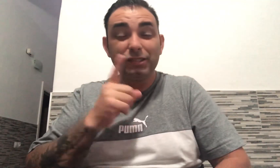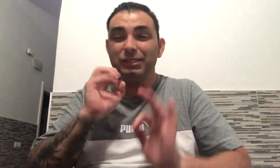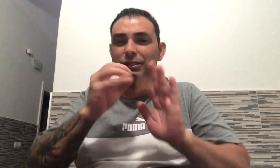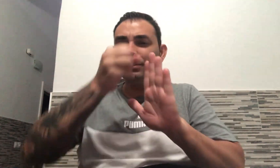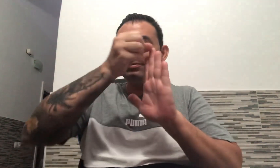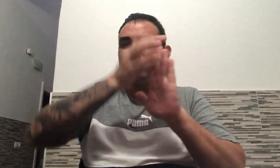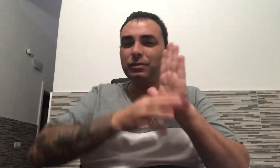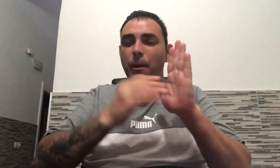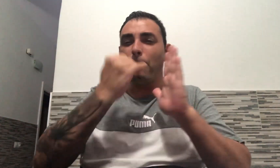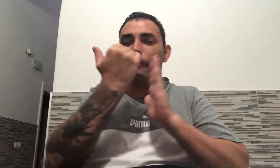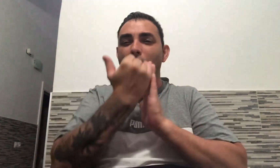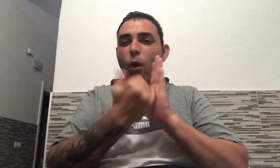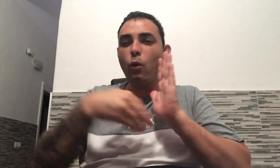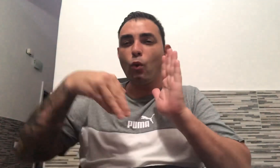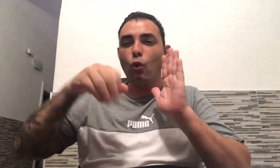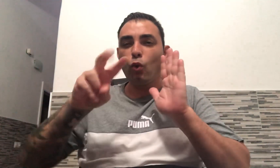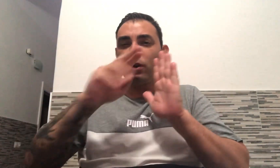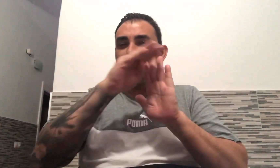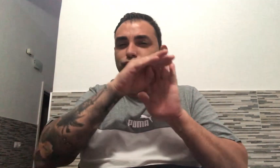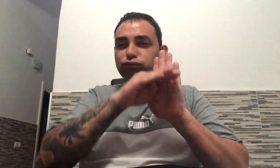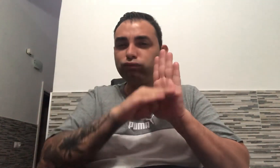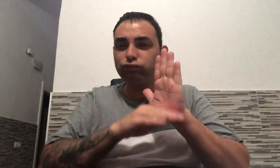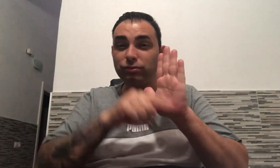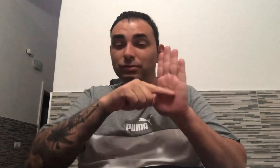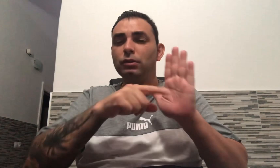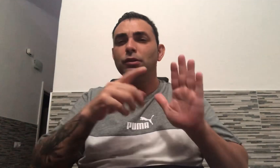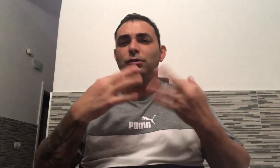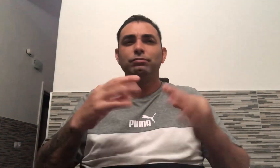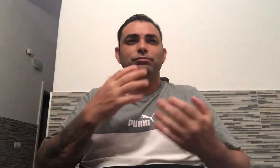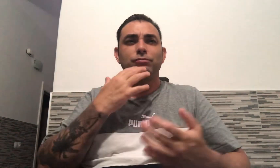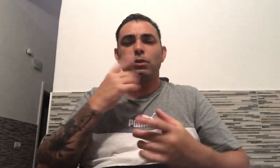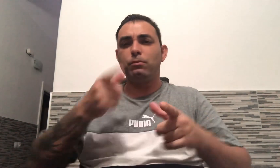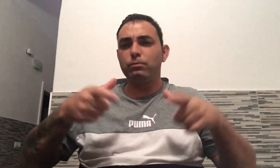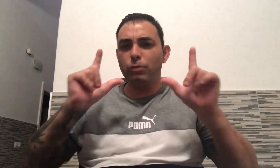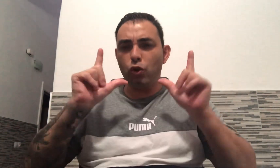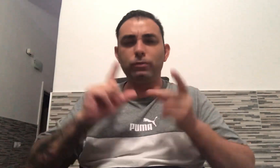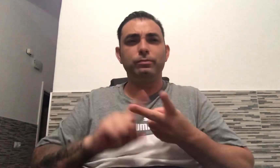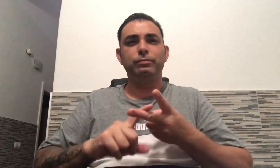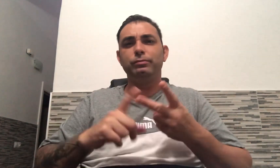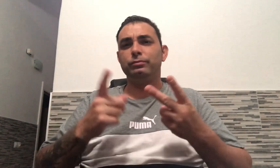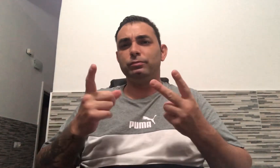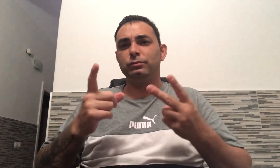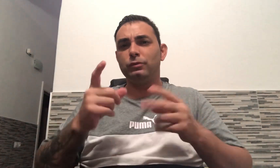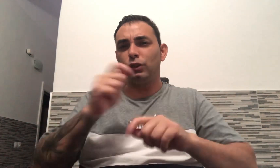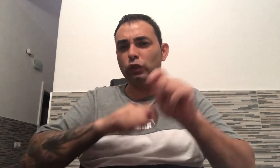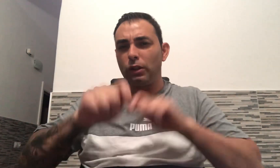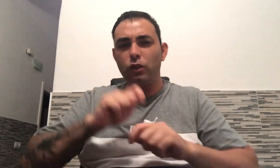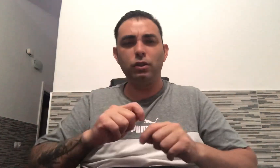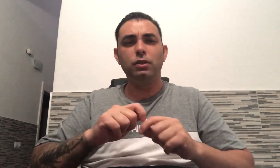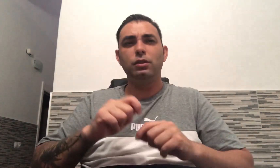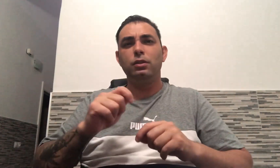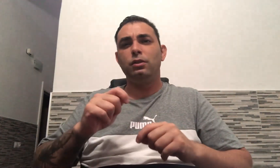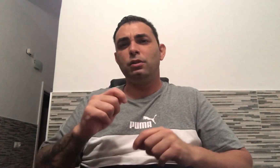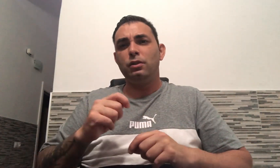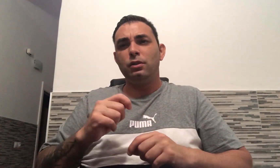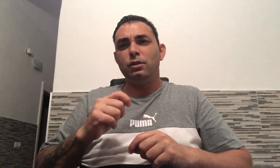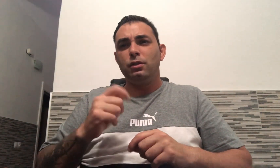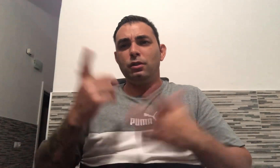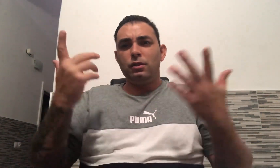time on this going to of time on this